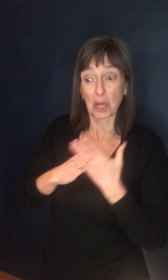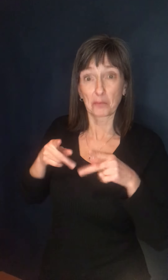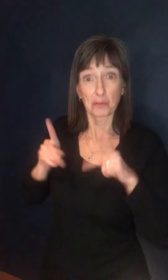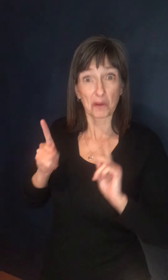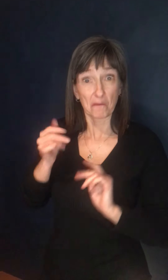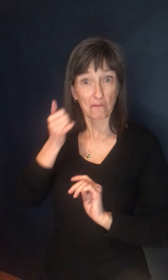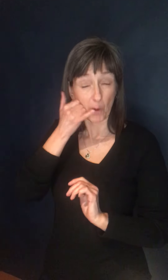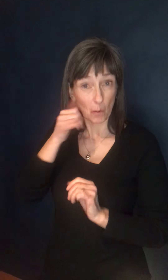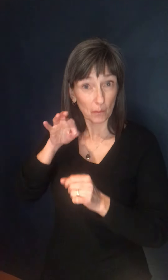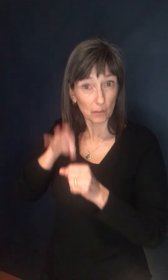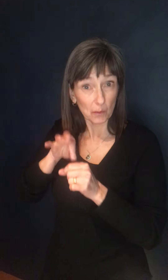or in person at advance?